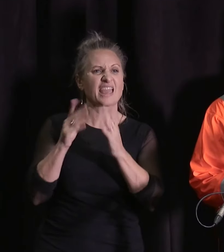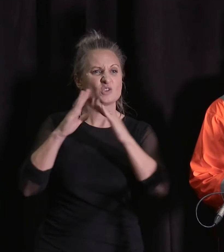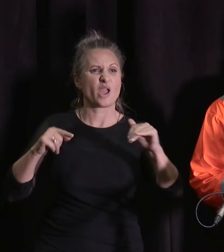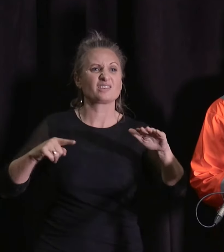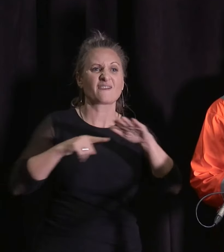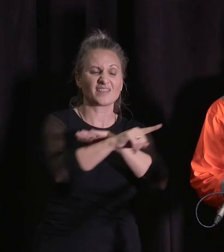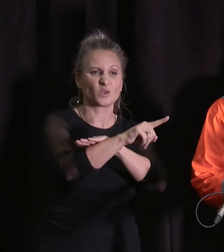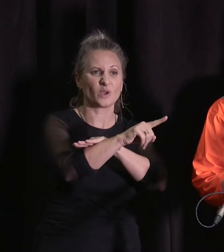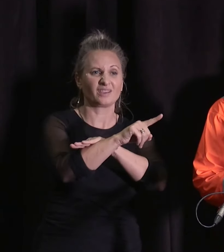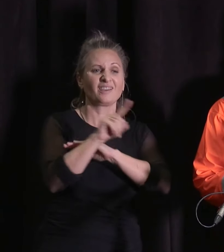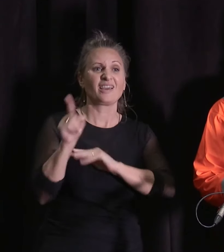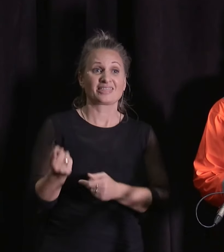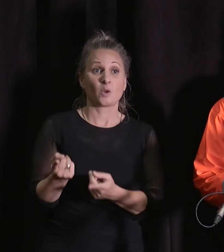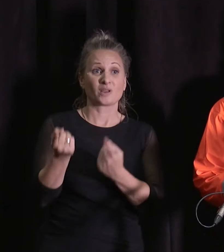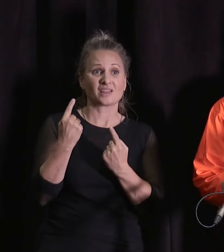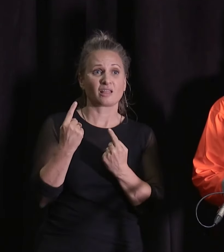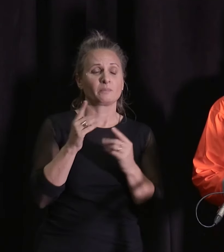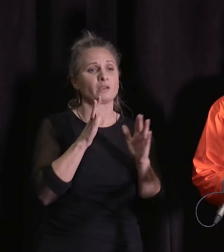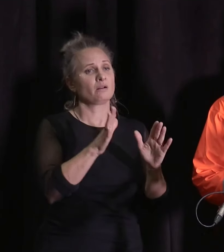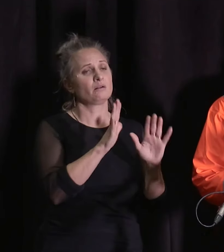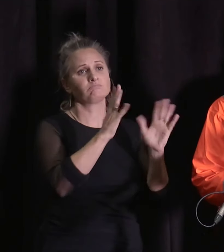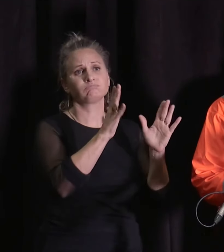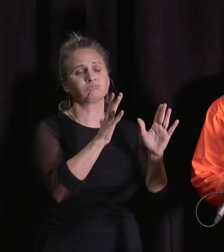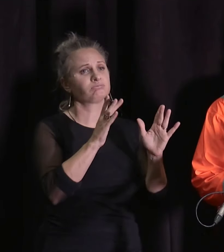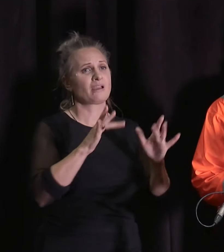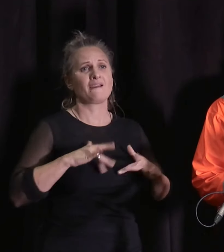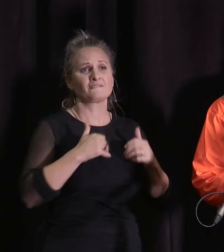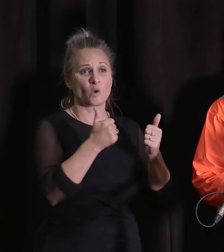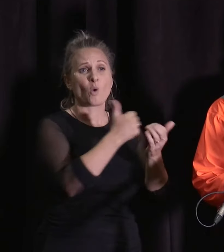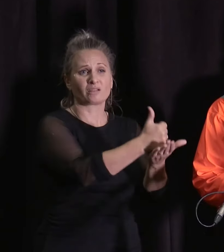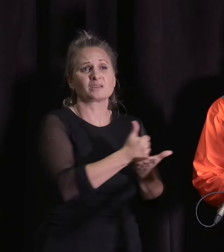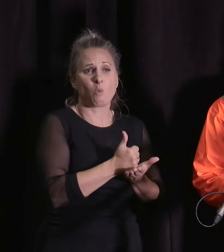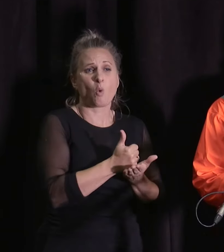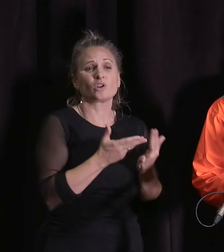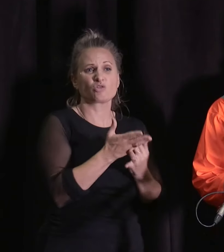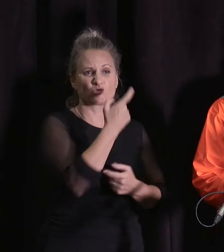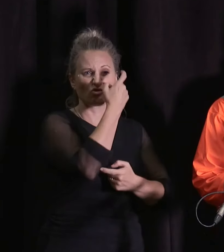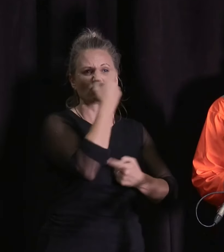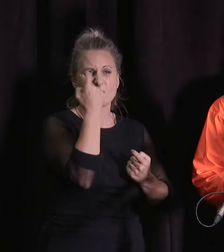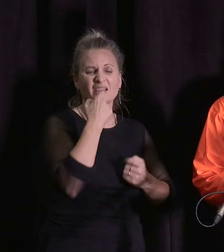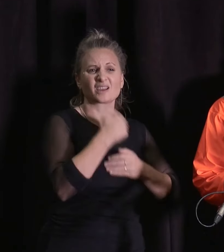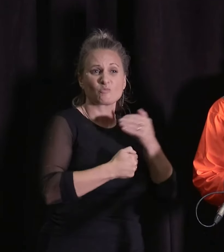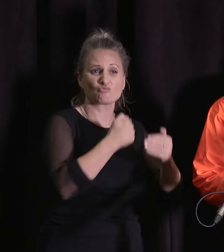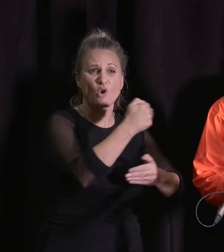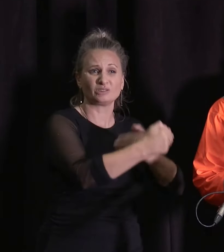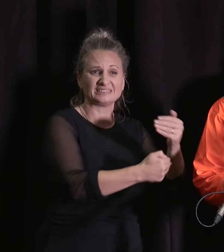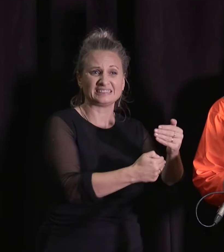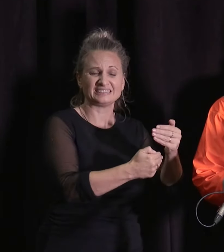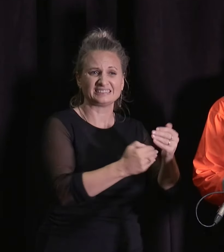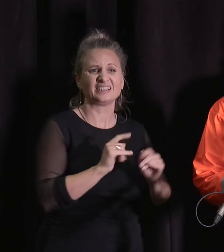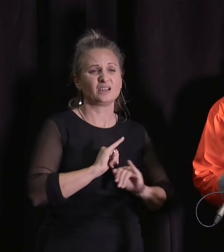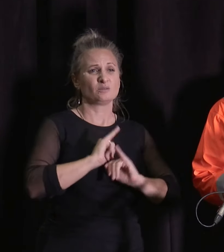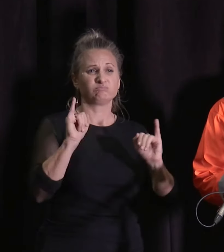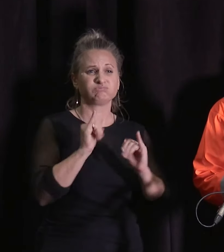indicating they had felt incredibly well supported through that process. Obviously a very traumatic thing to happen in the middle of the night